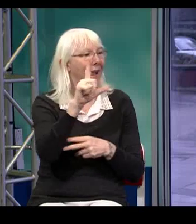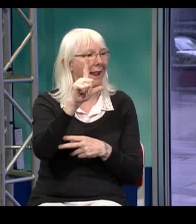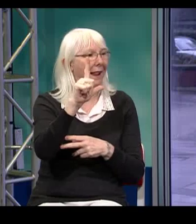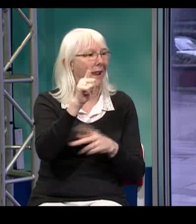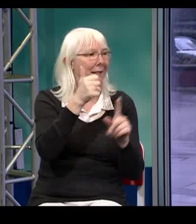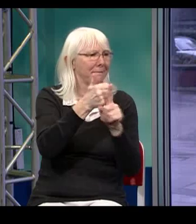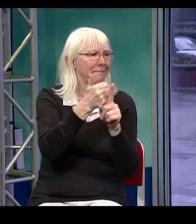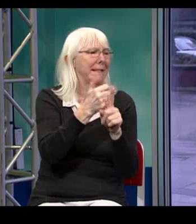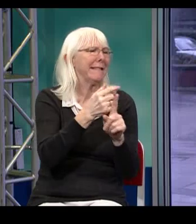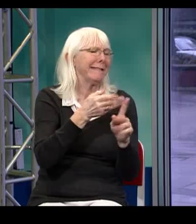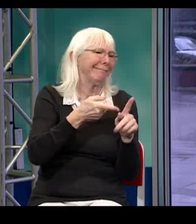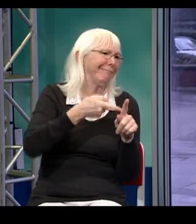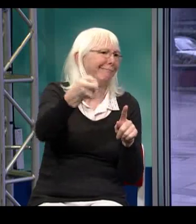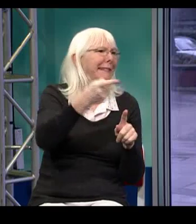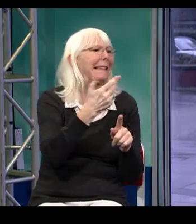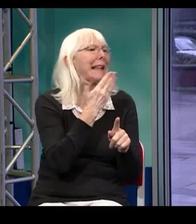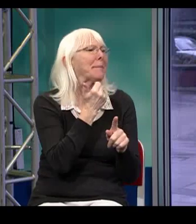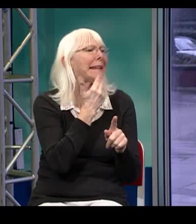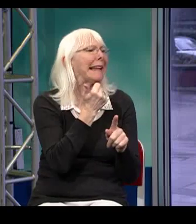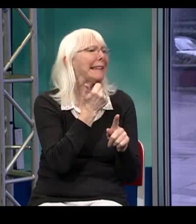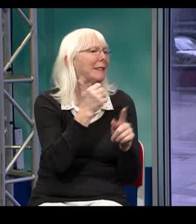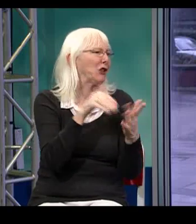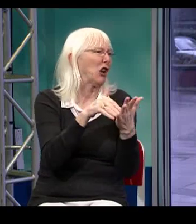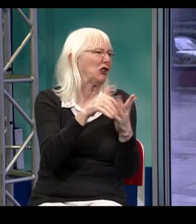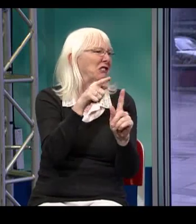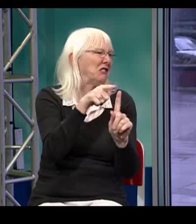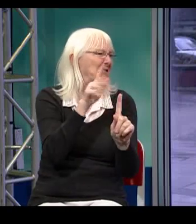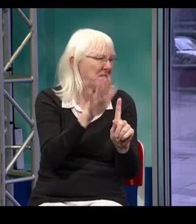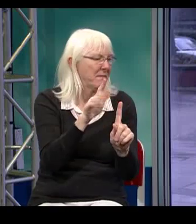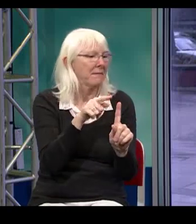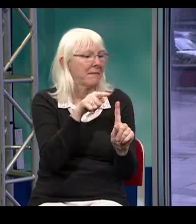he is an endocrinologist.